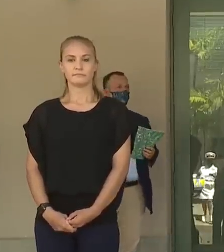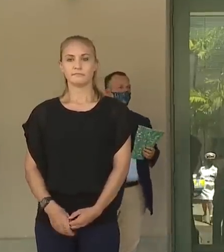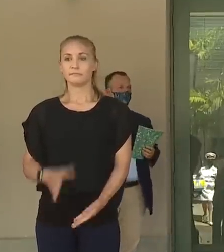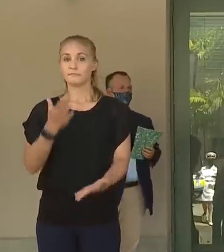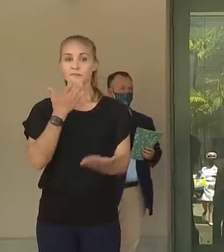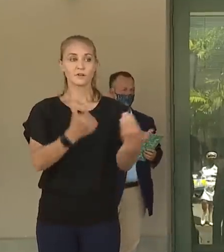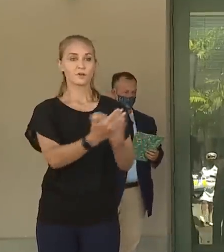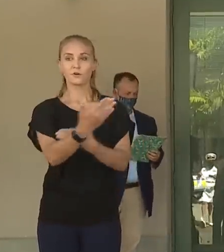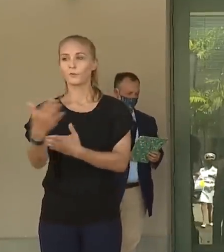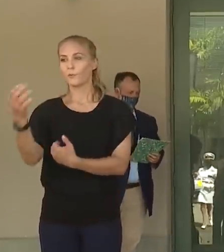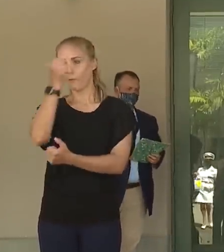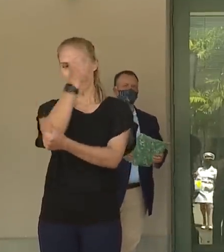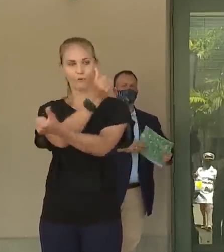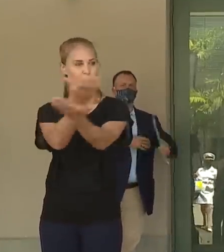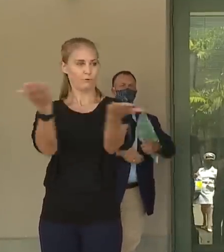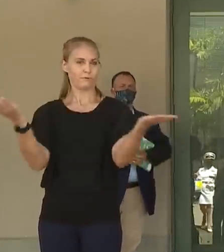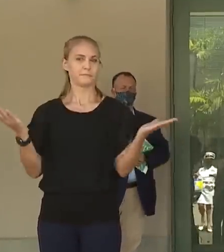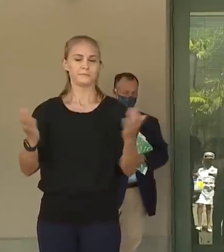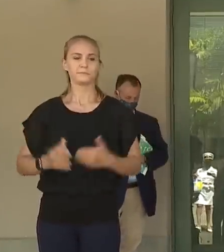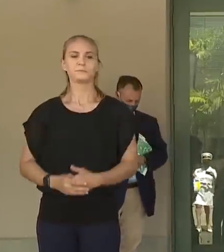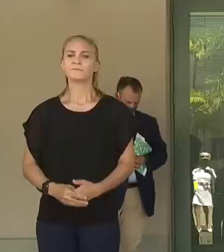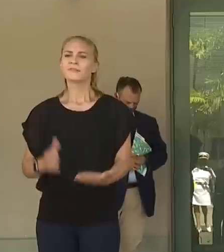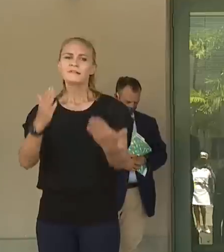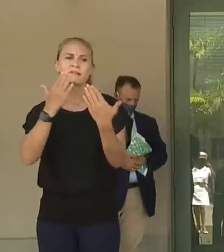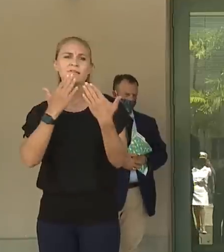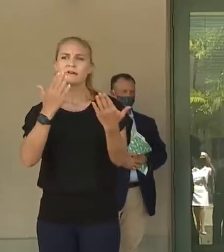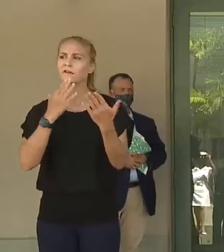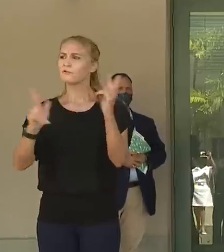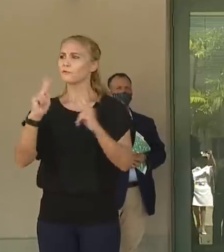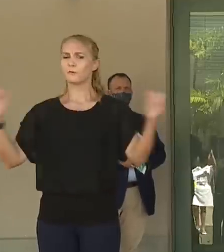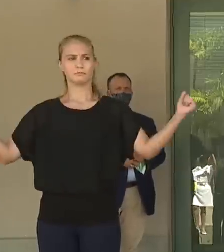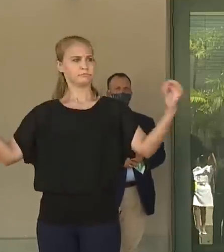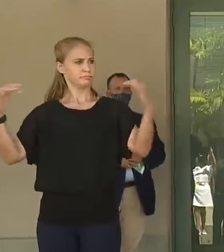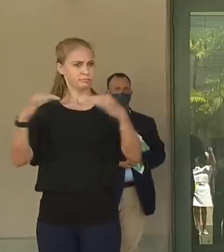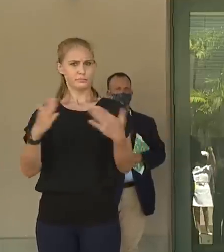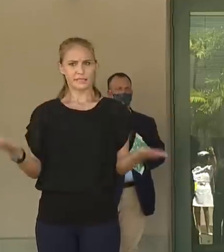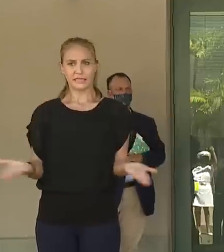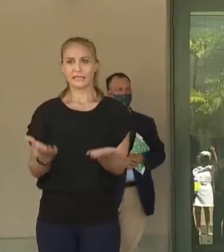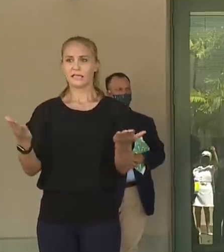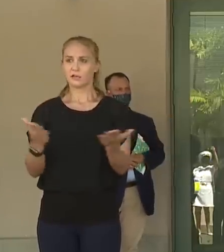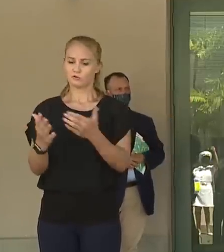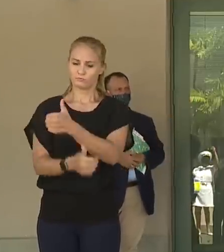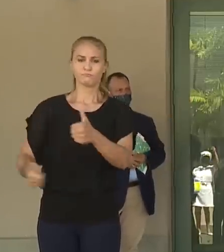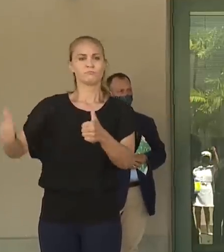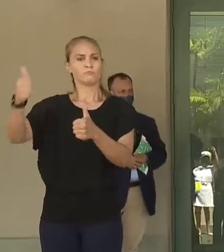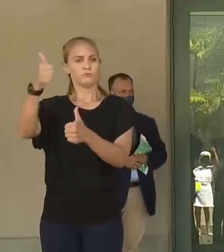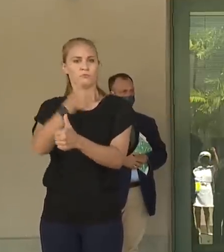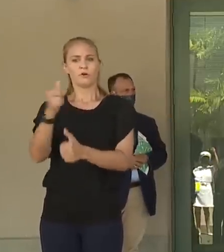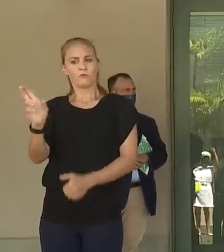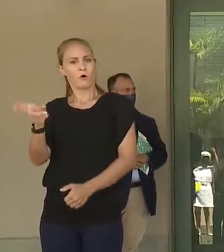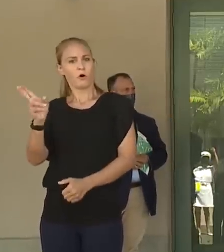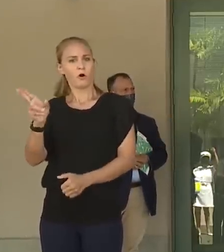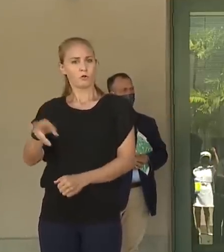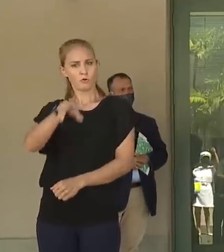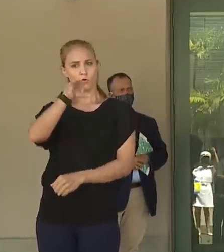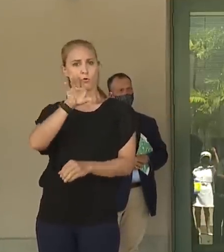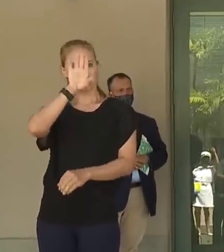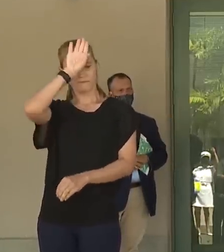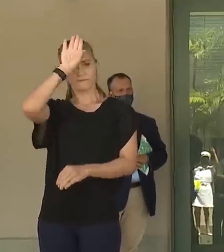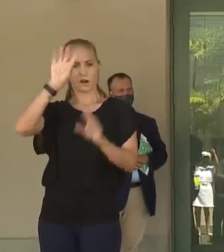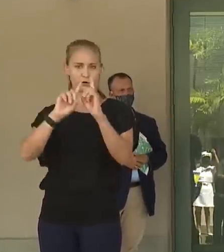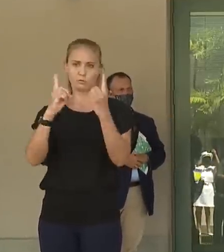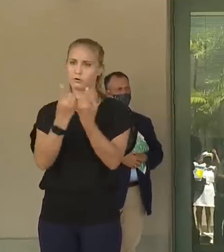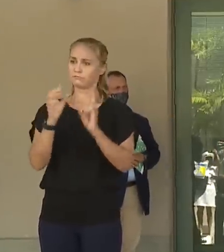Good morning and aloha. I want to thank everyone for coming down here to the headquarters of the Honolulu Fire Department, a very